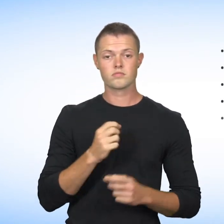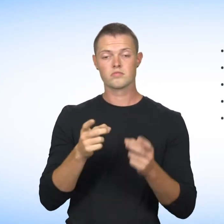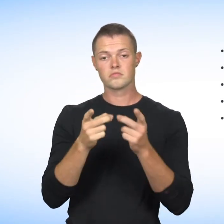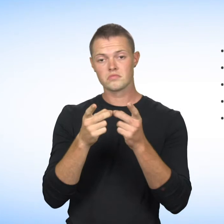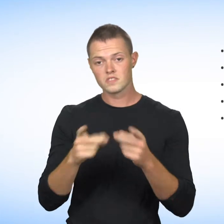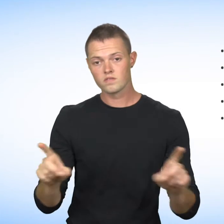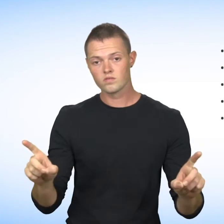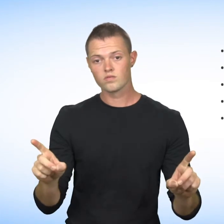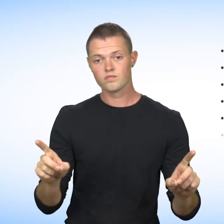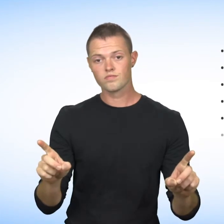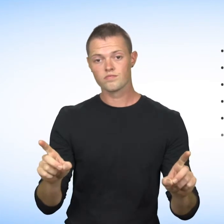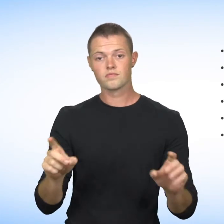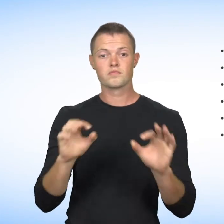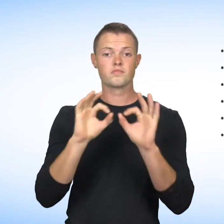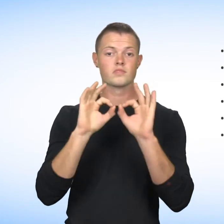Civil status Civil